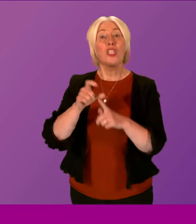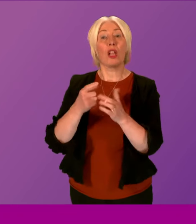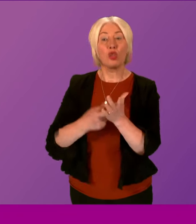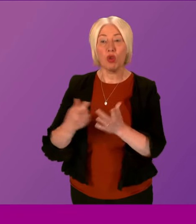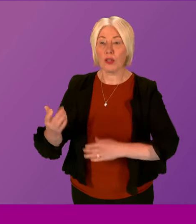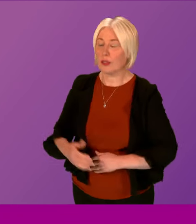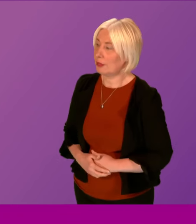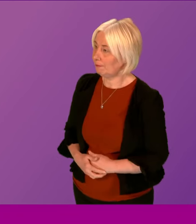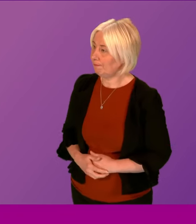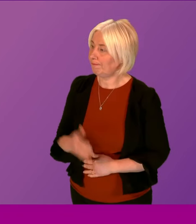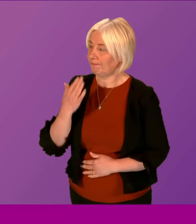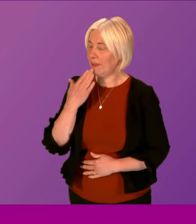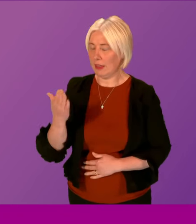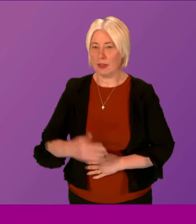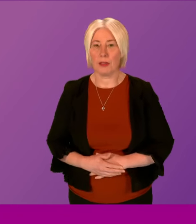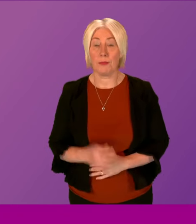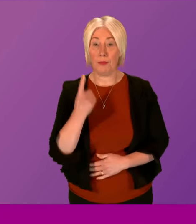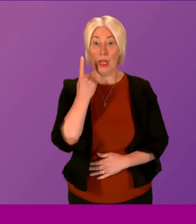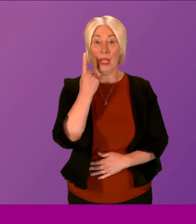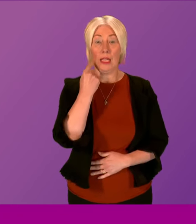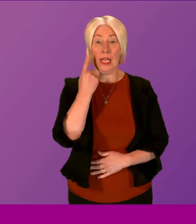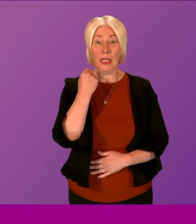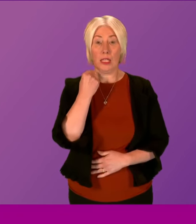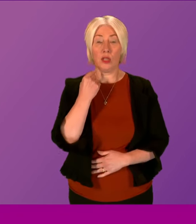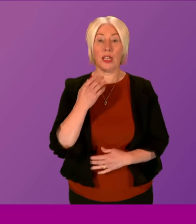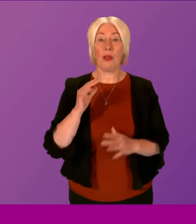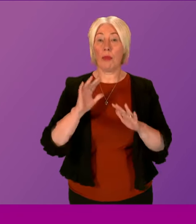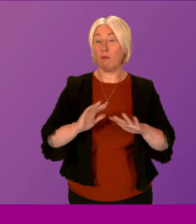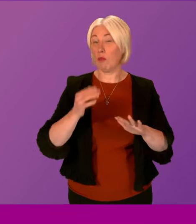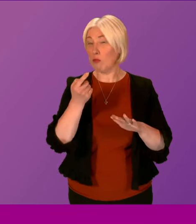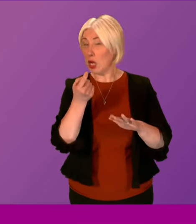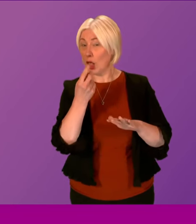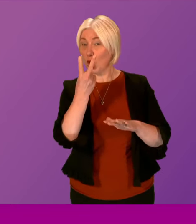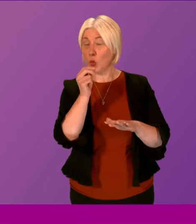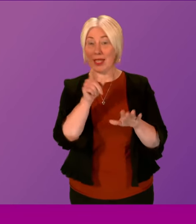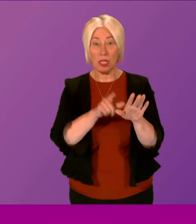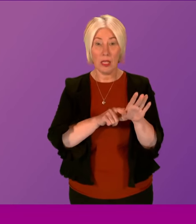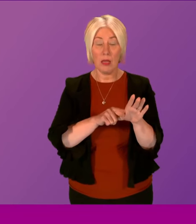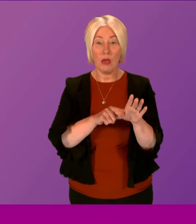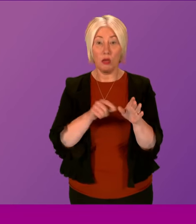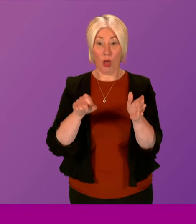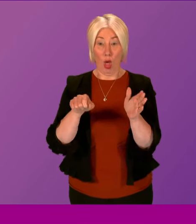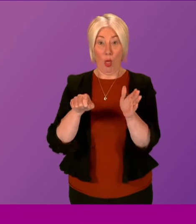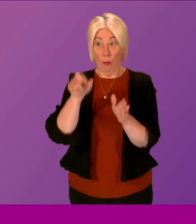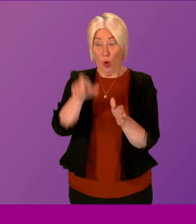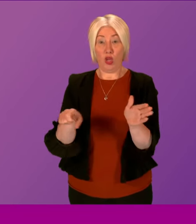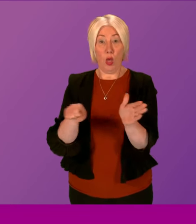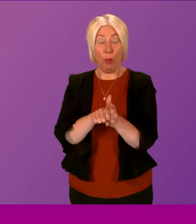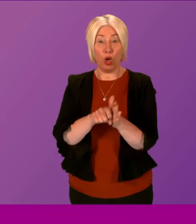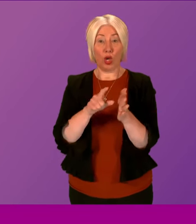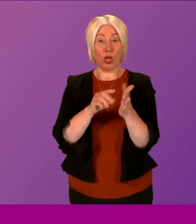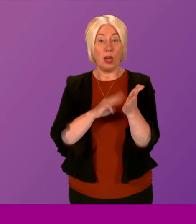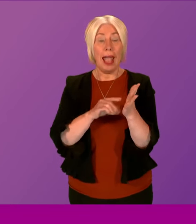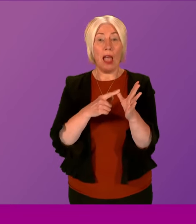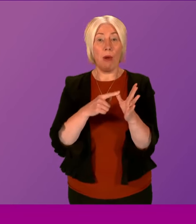Thank you, President Officer. Yesterday, after nearly 20 years, the murderer of Emma Caldwell was finally brought